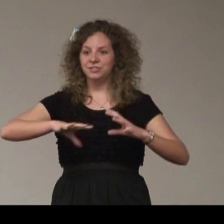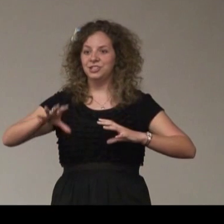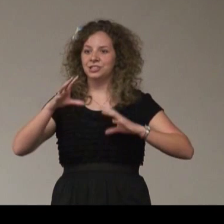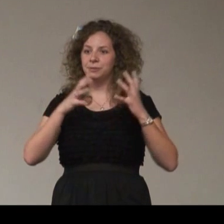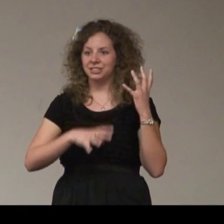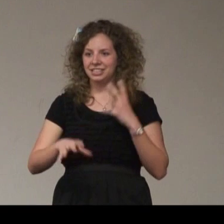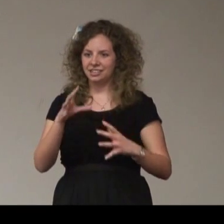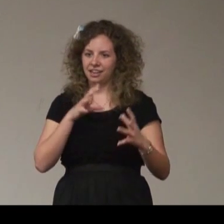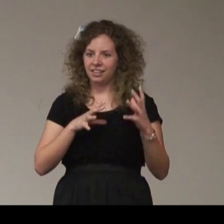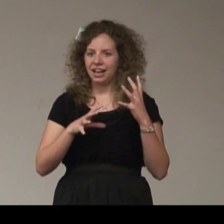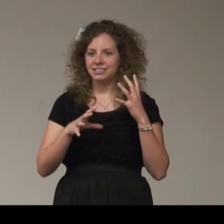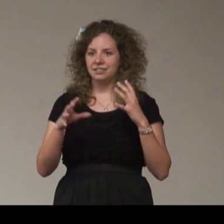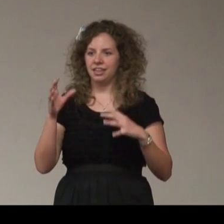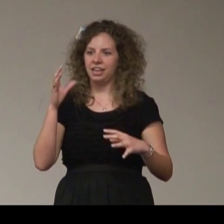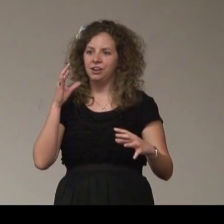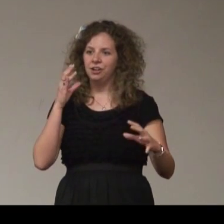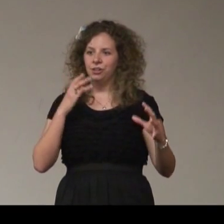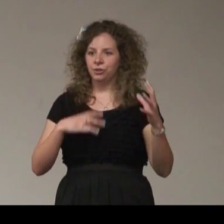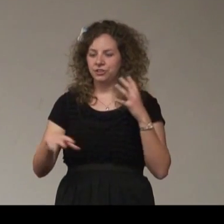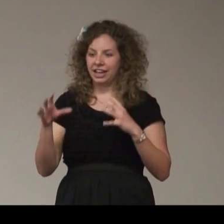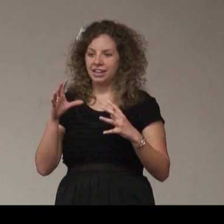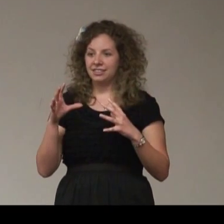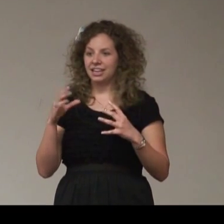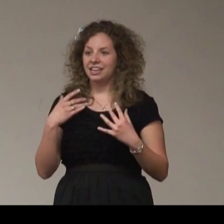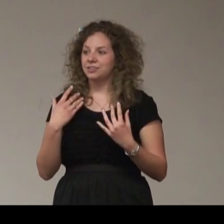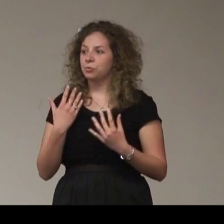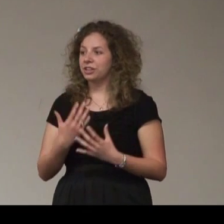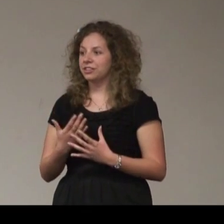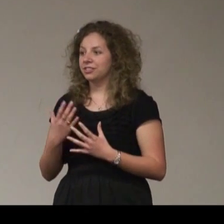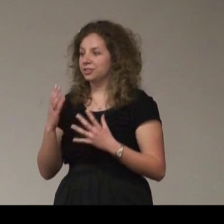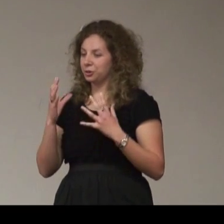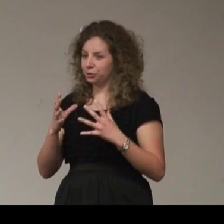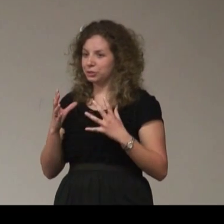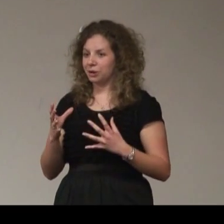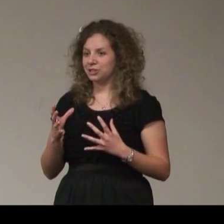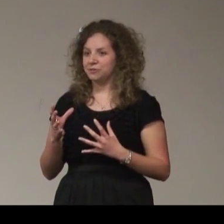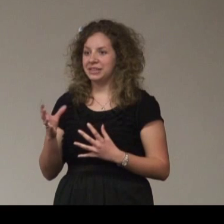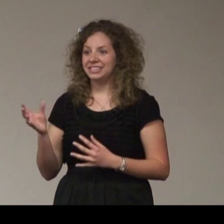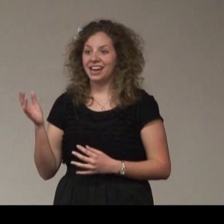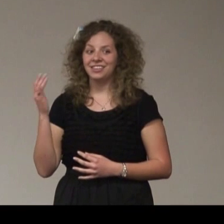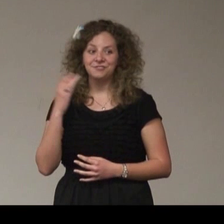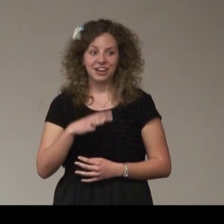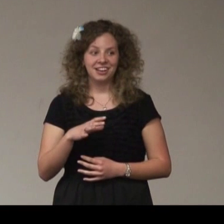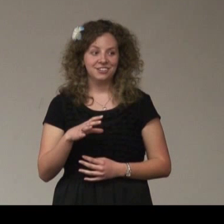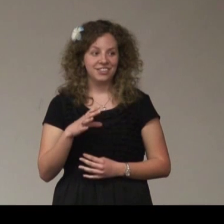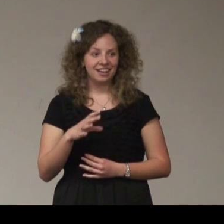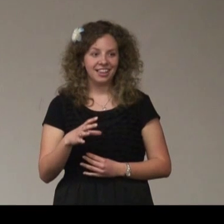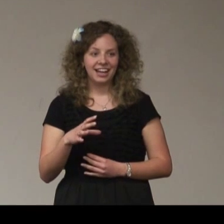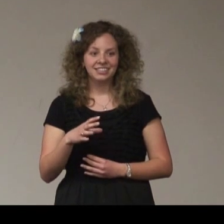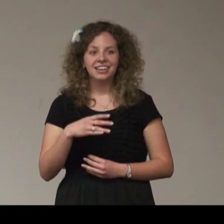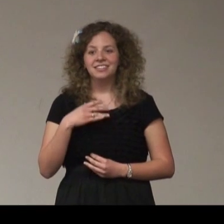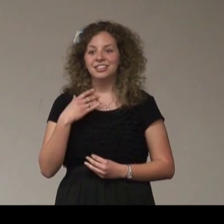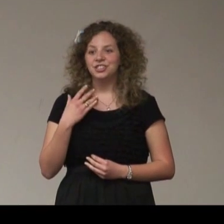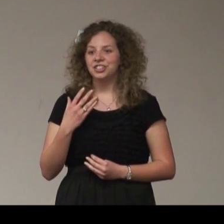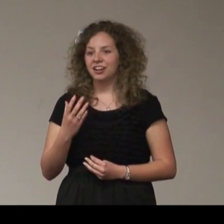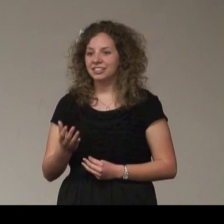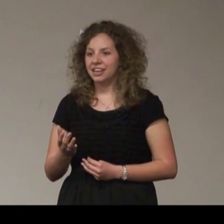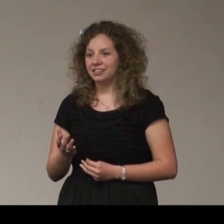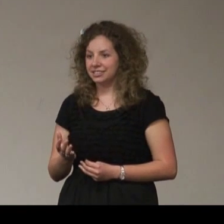15 just to be able to take that class and, like, learn that kind of thing. And one of the coolest parts for me is that at the very end of that class, then she taught us how to